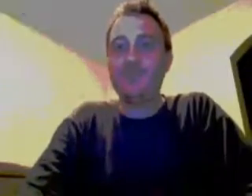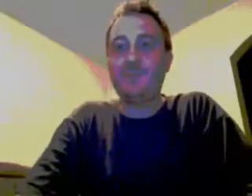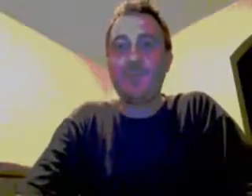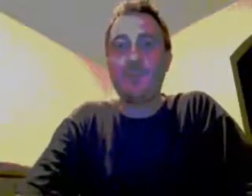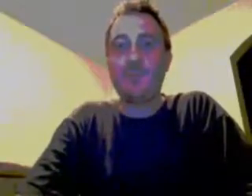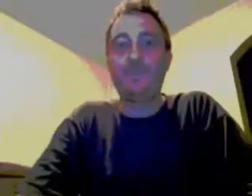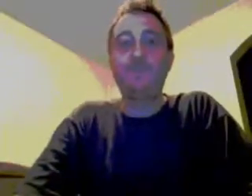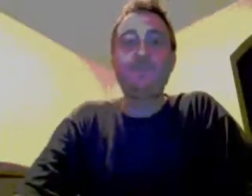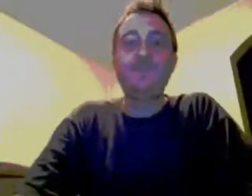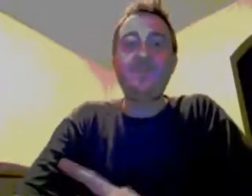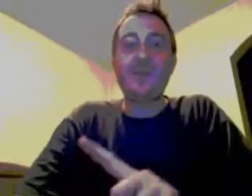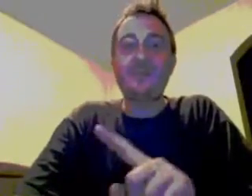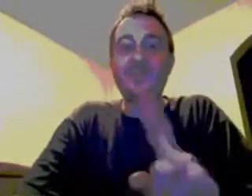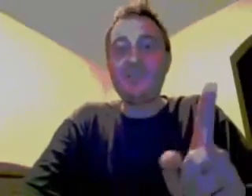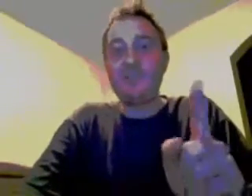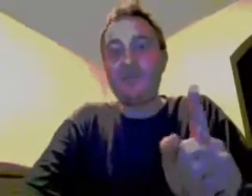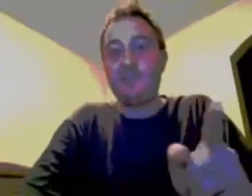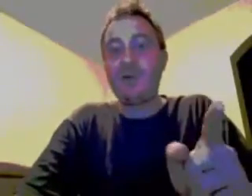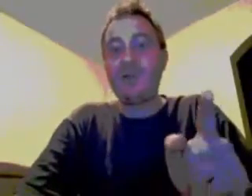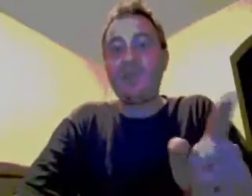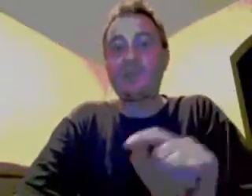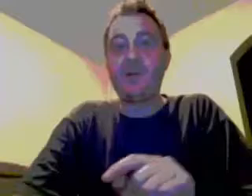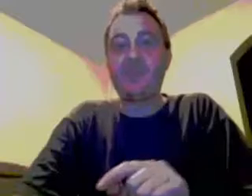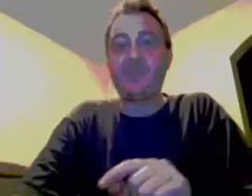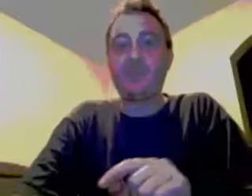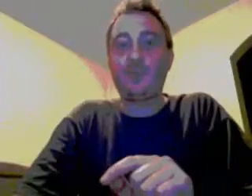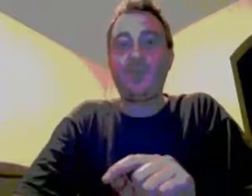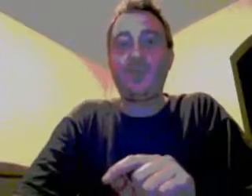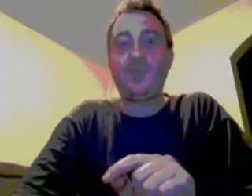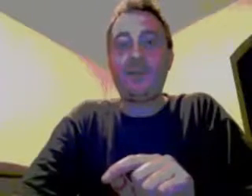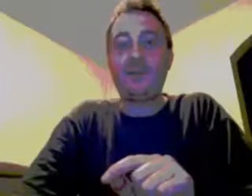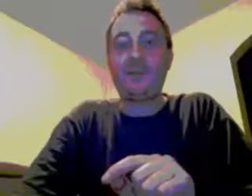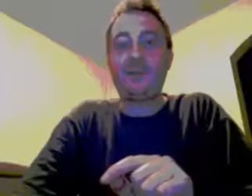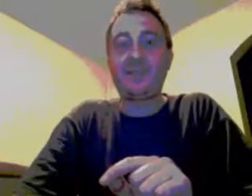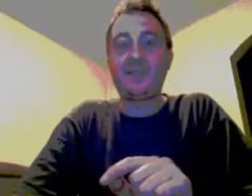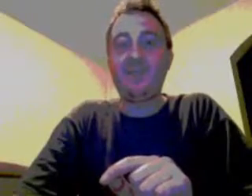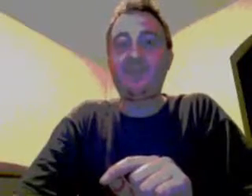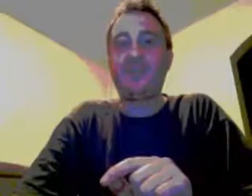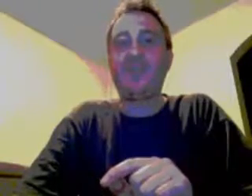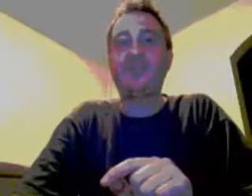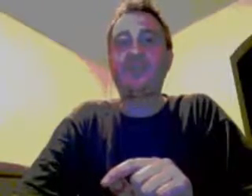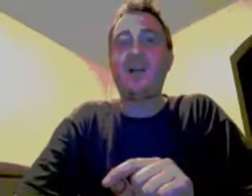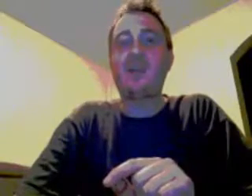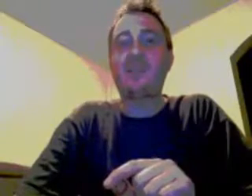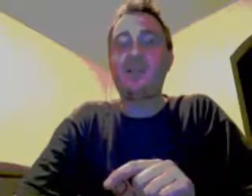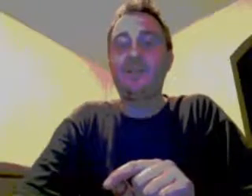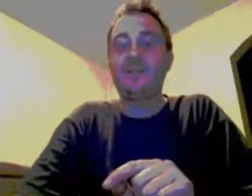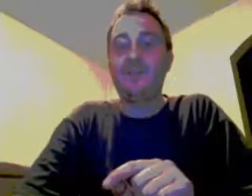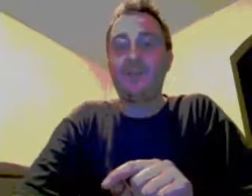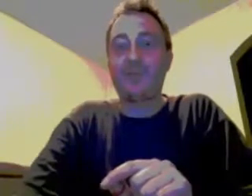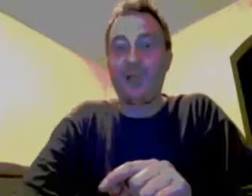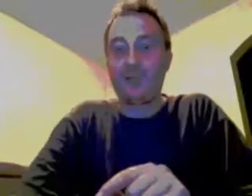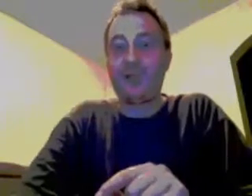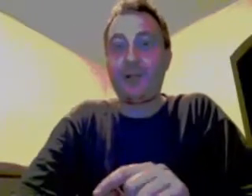notable. Now, she's sitting there pointing out that Trump just ripped 600,000 Coloradans of their health care.